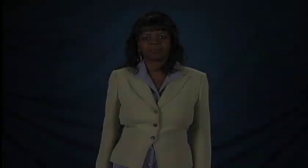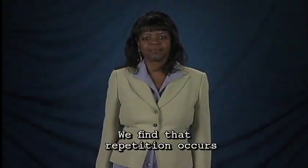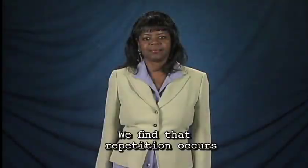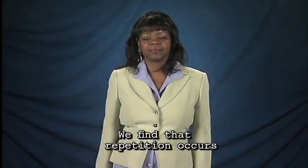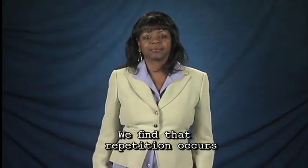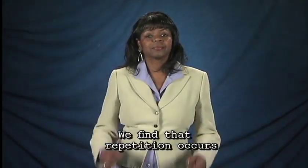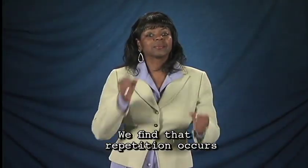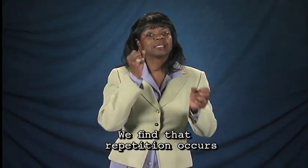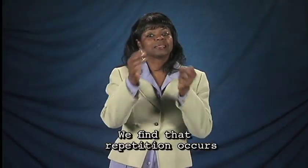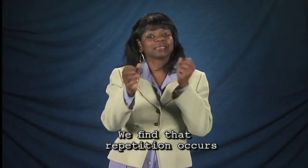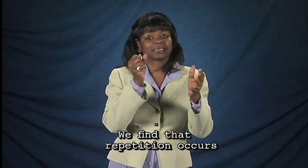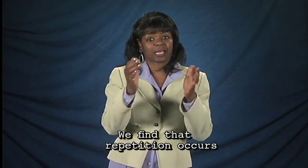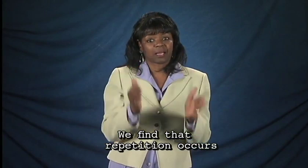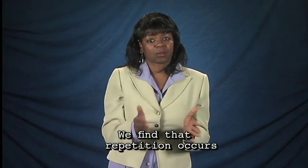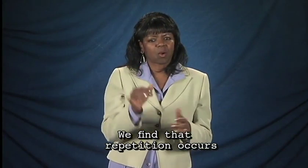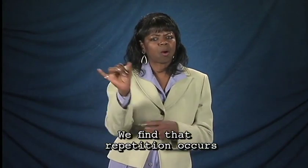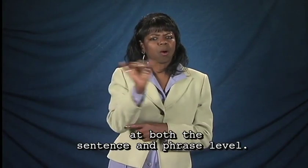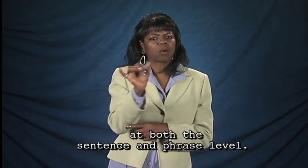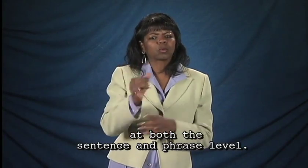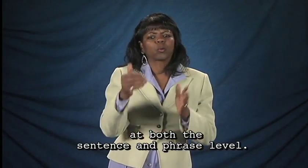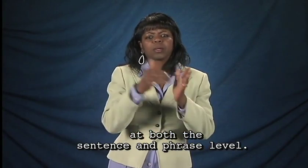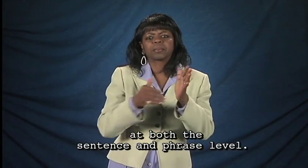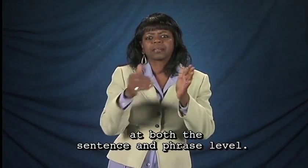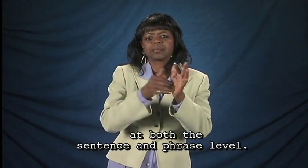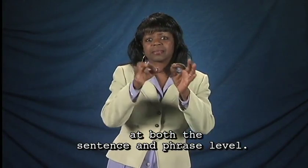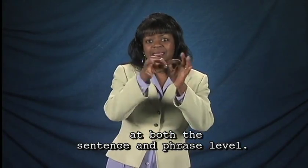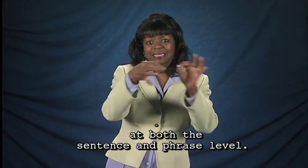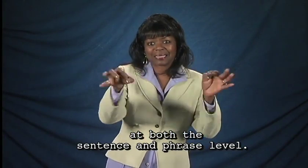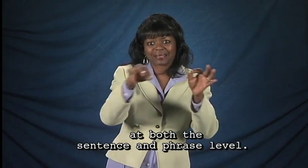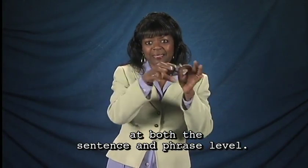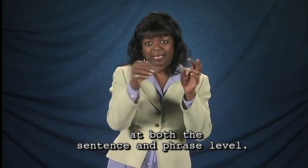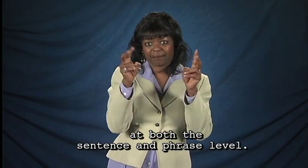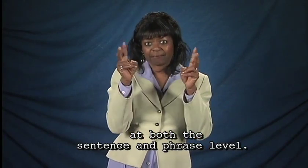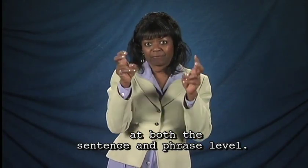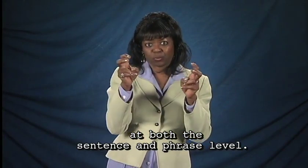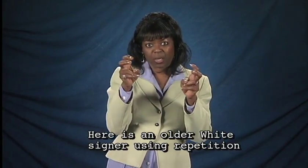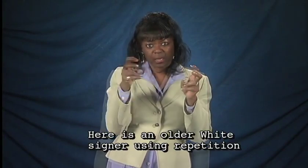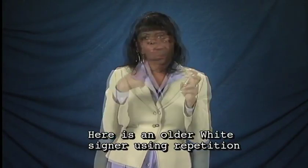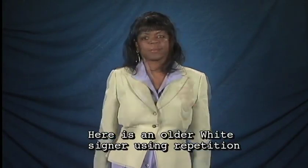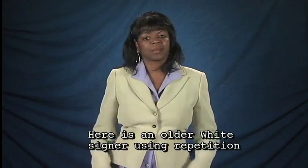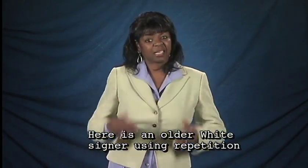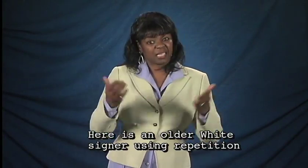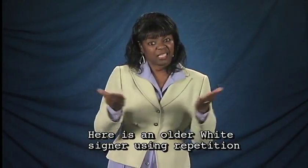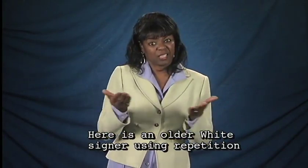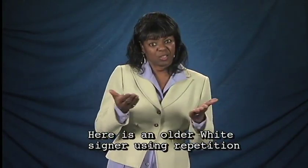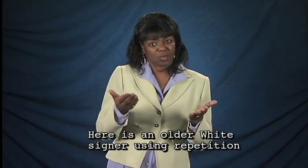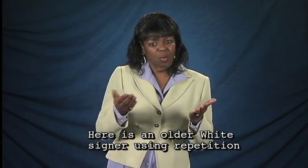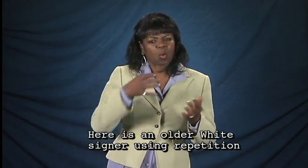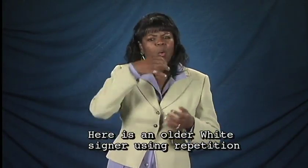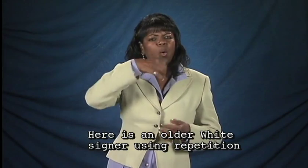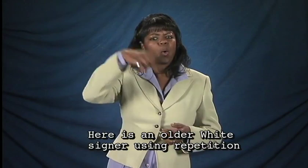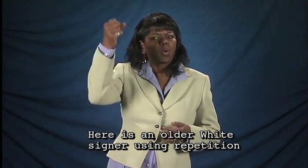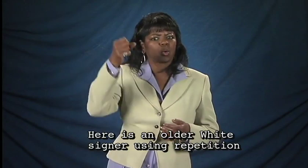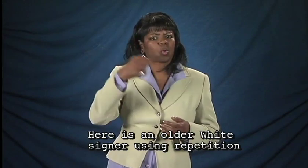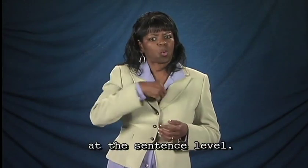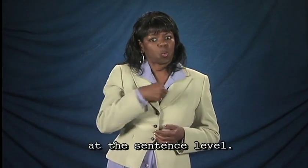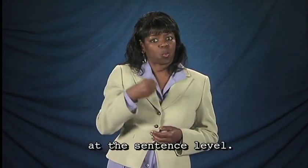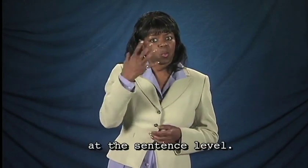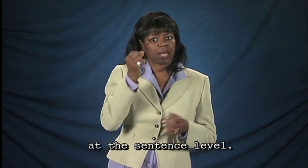We find that repetition occurs at both the sentence and phrase level. Here is an older white signer using repetition at